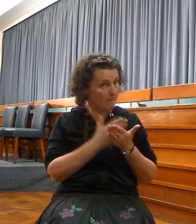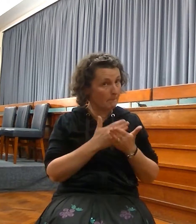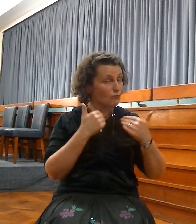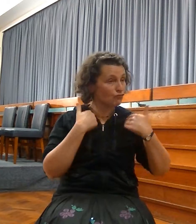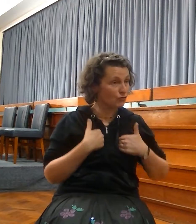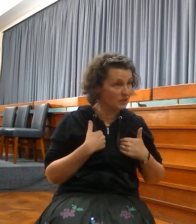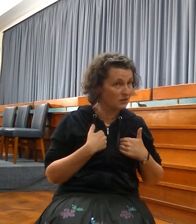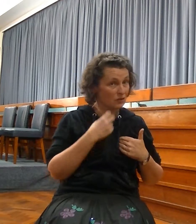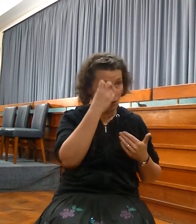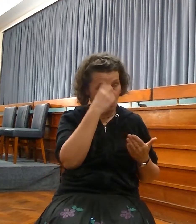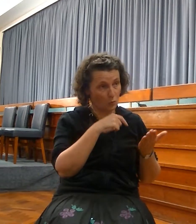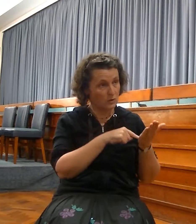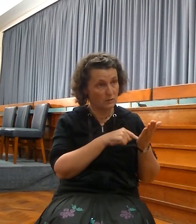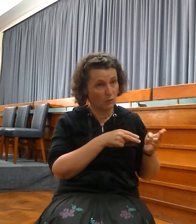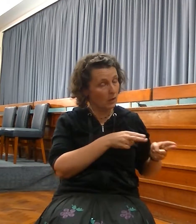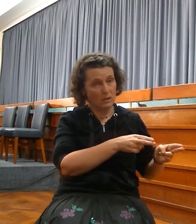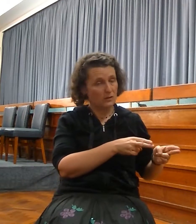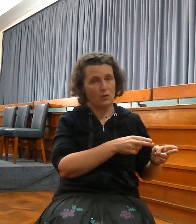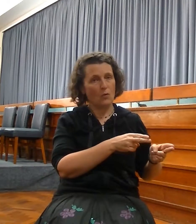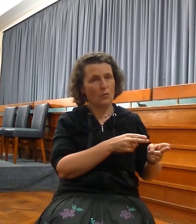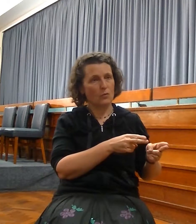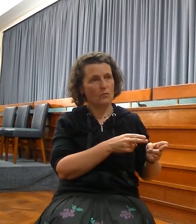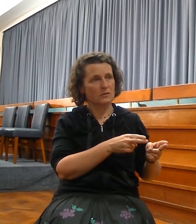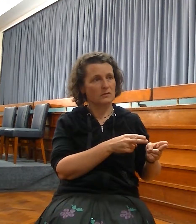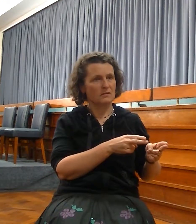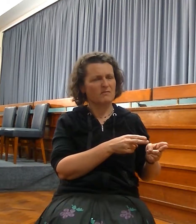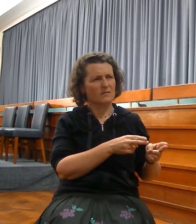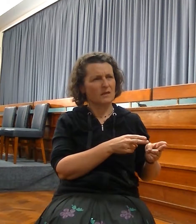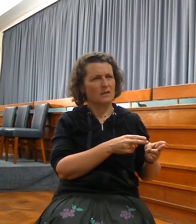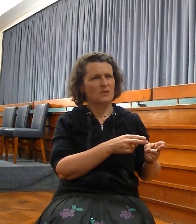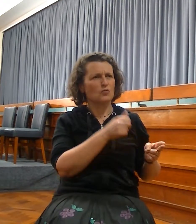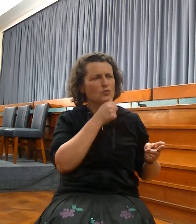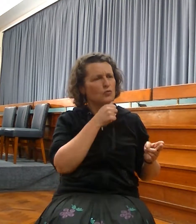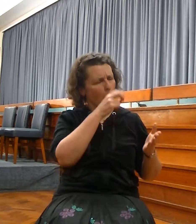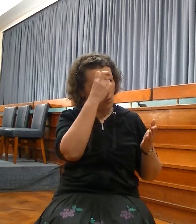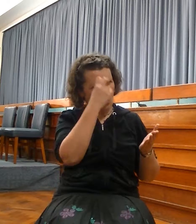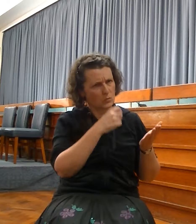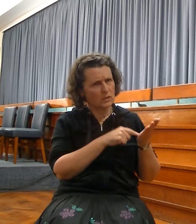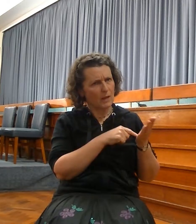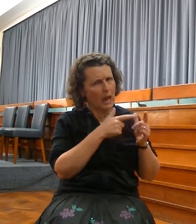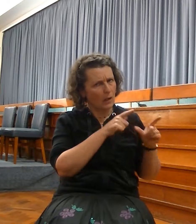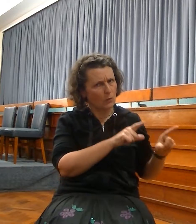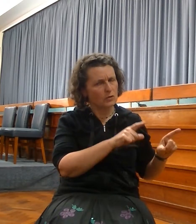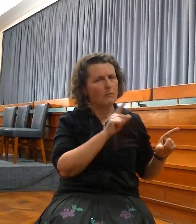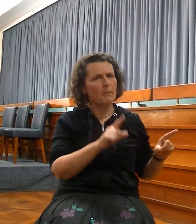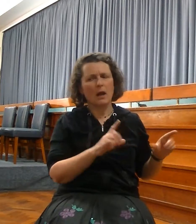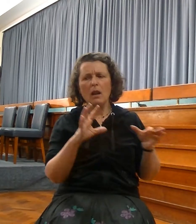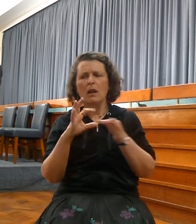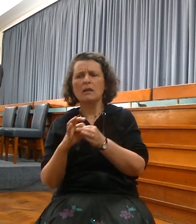of the New Testament, though it's cast in Old Testament language. It seems to me only a short time ago,